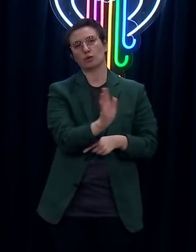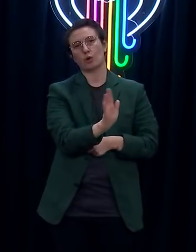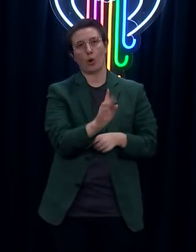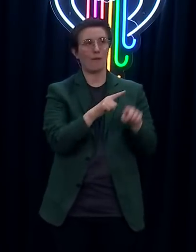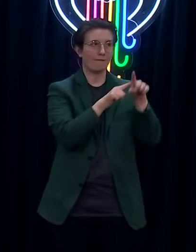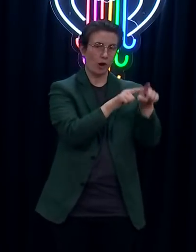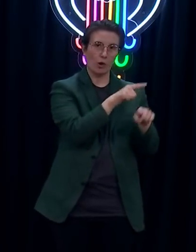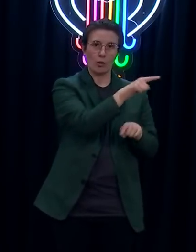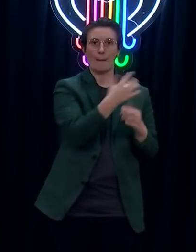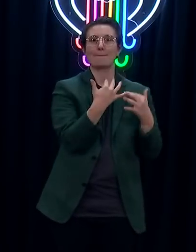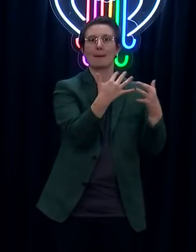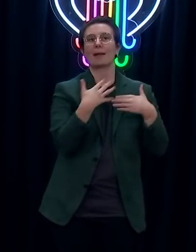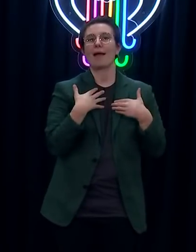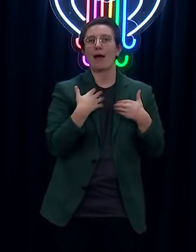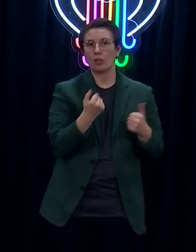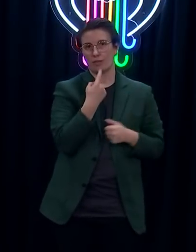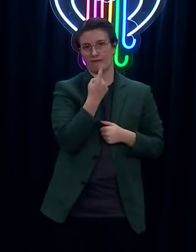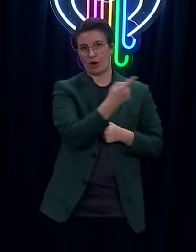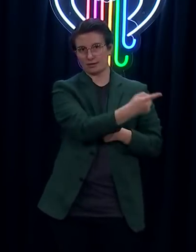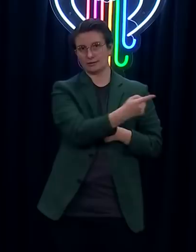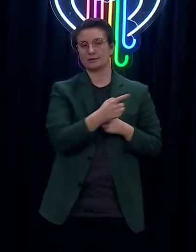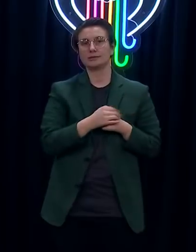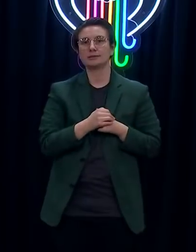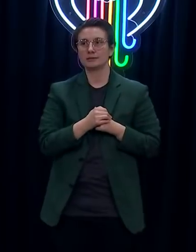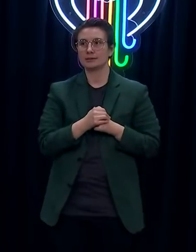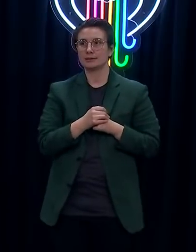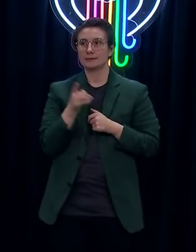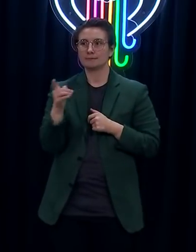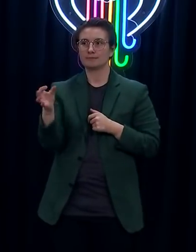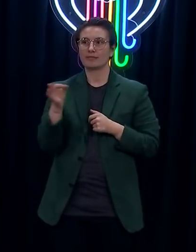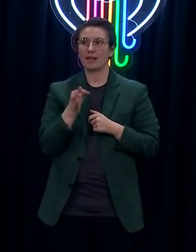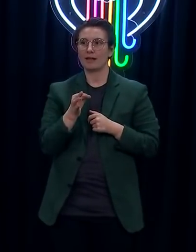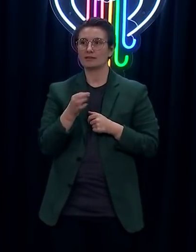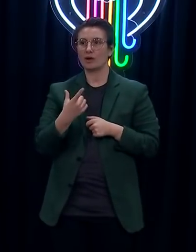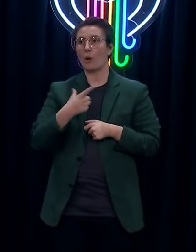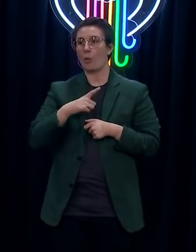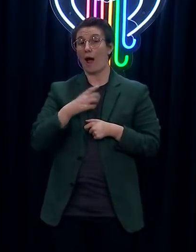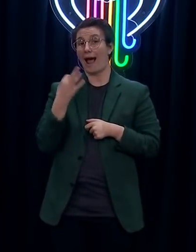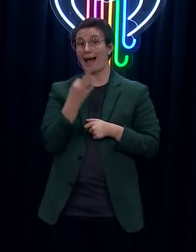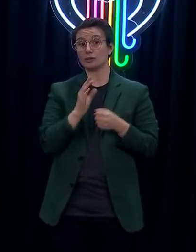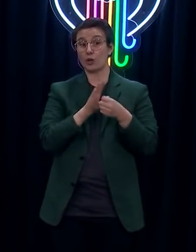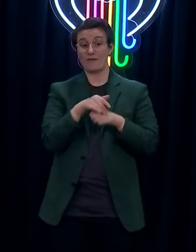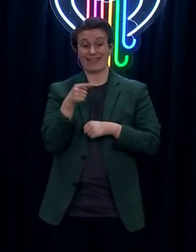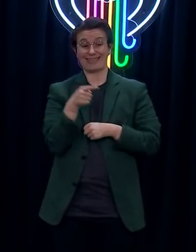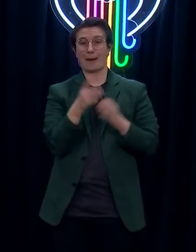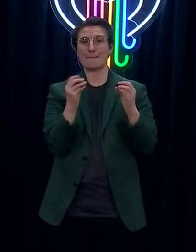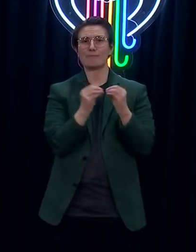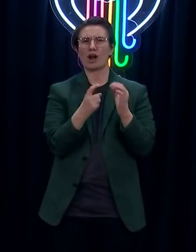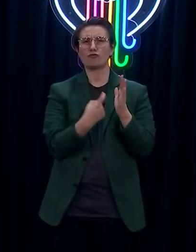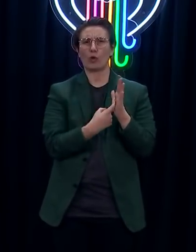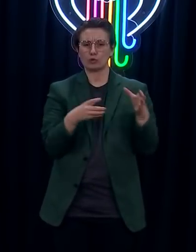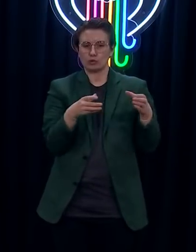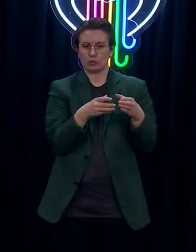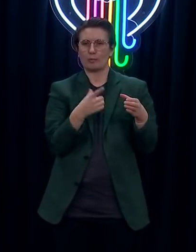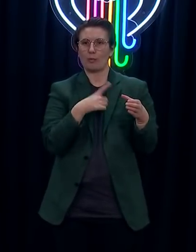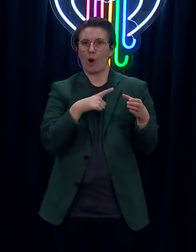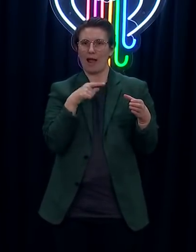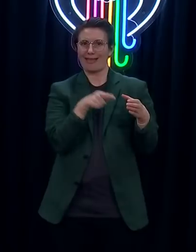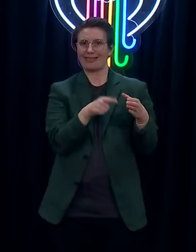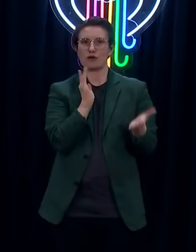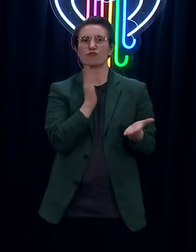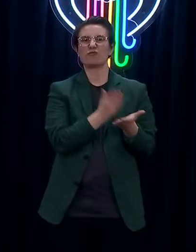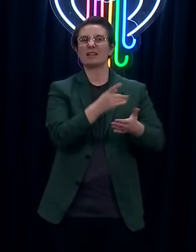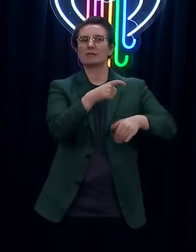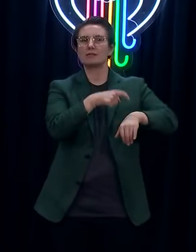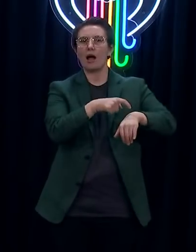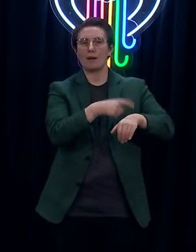group. So I'm just wondering whether Chris Hipkins has had over the course of the last five weeks some regular feedback about how this